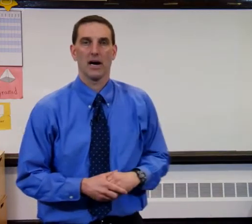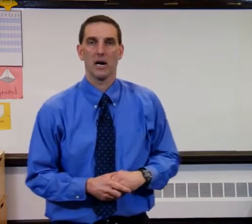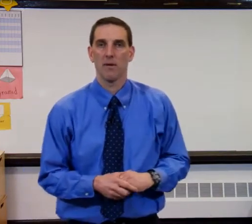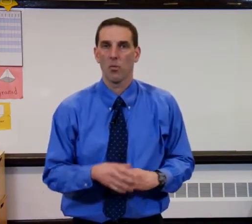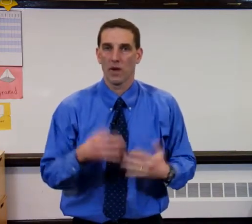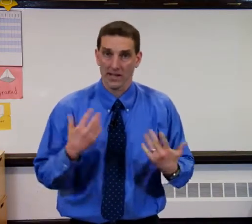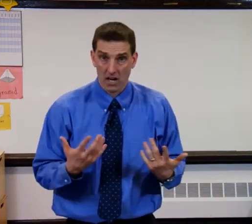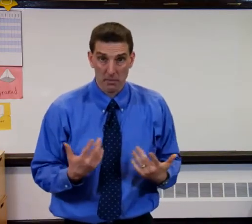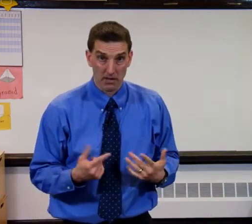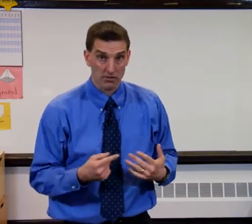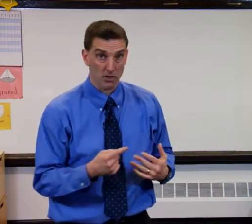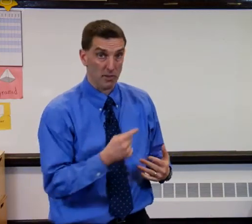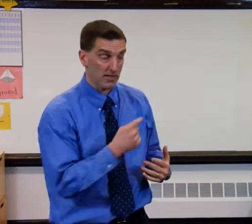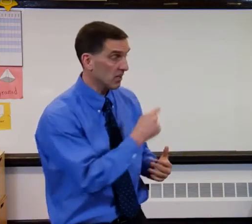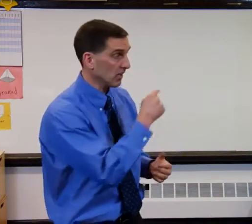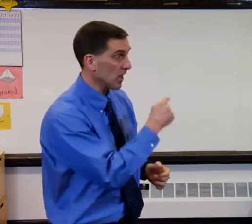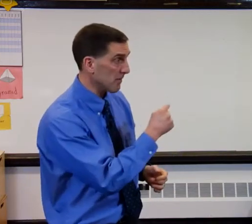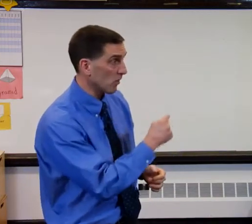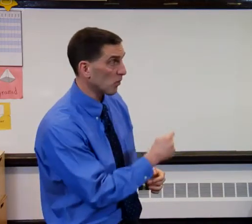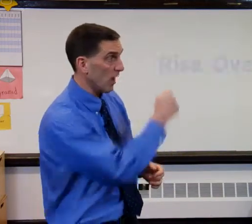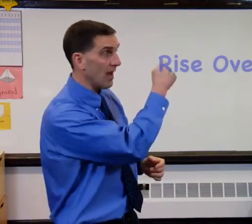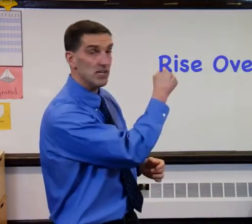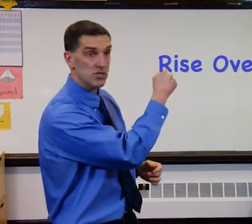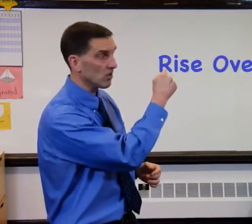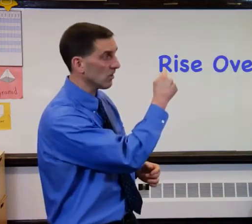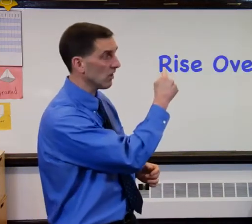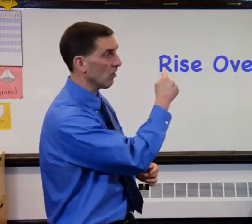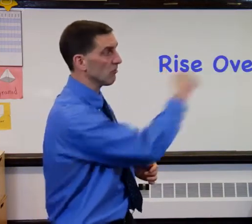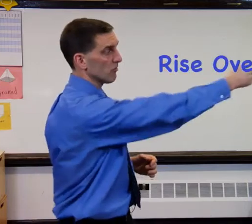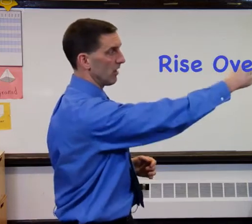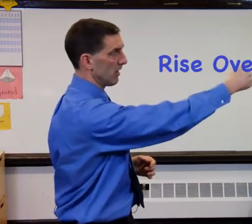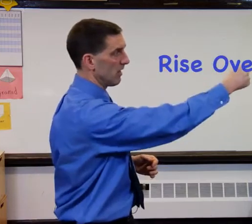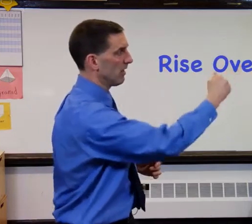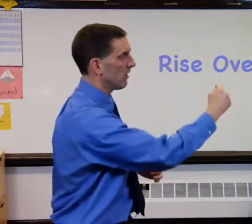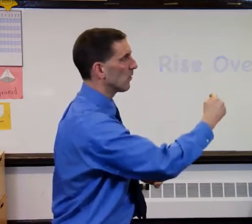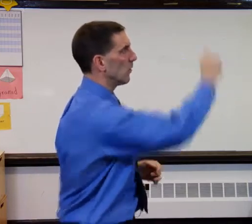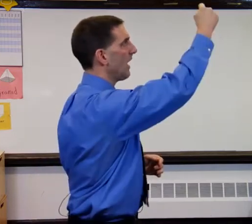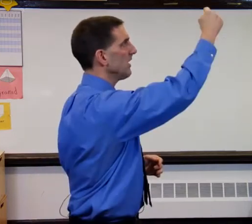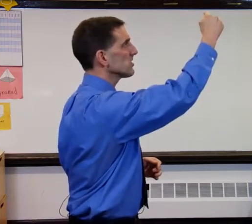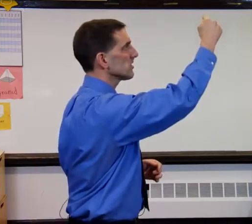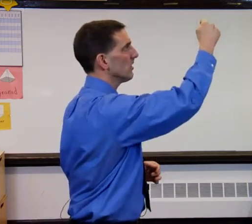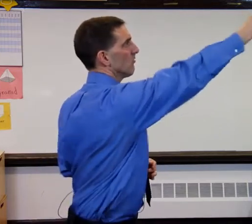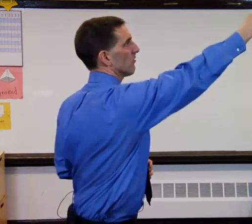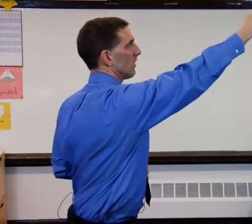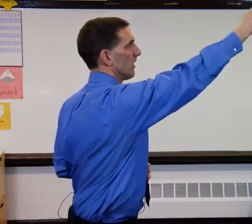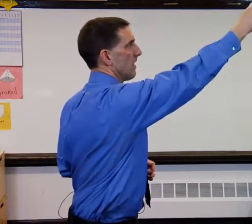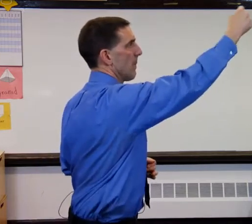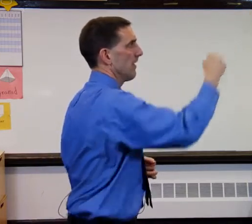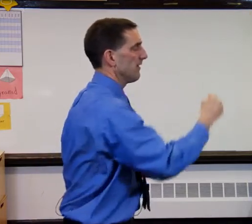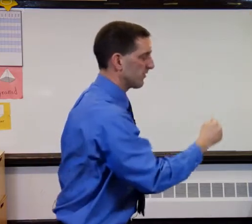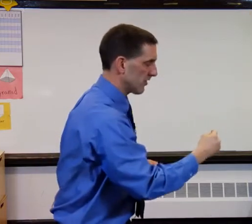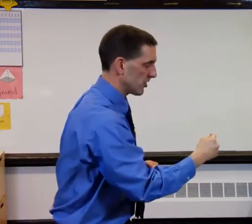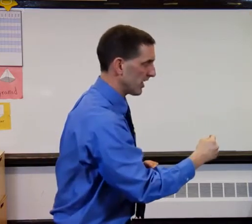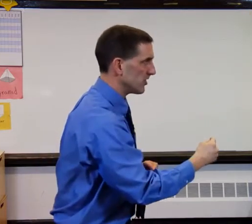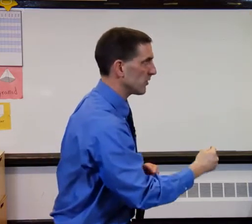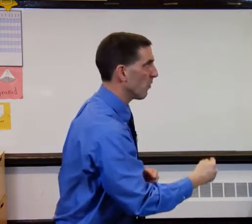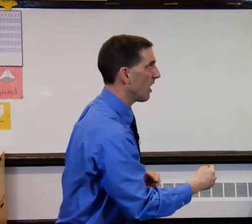When I talk about slope I talk a lot about rise over run. Rise over run. It's the change in y